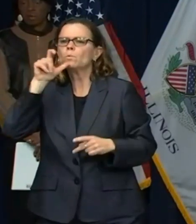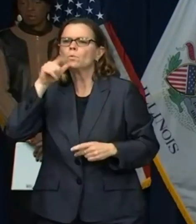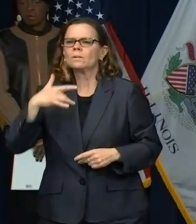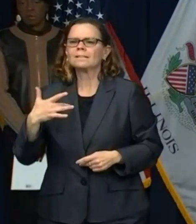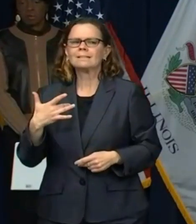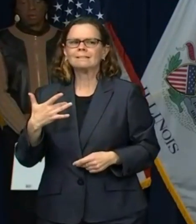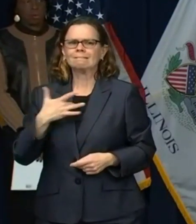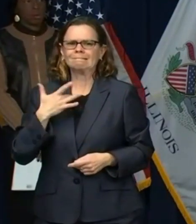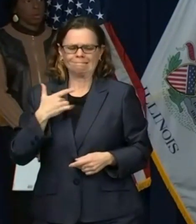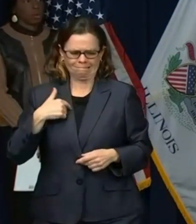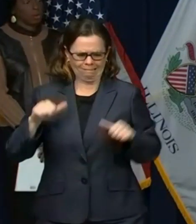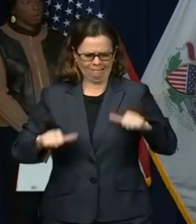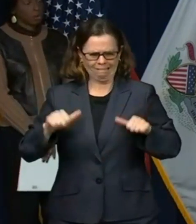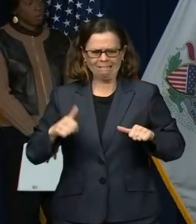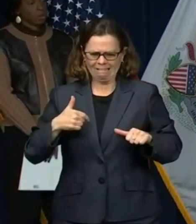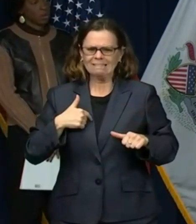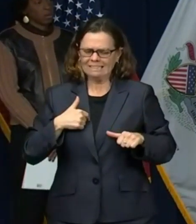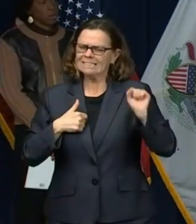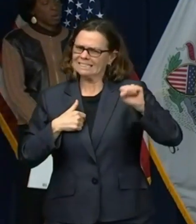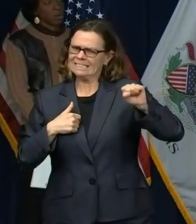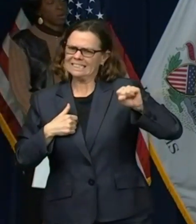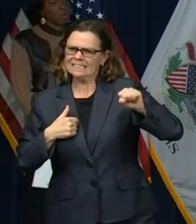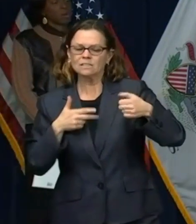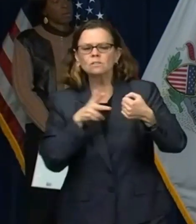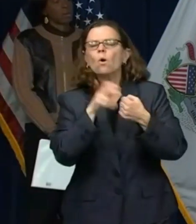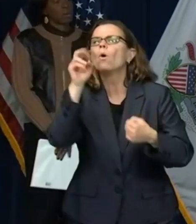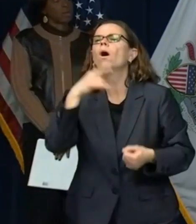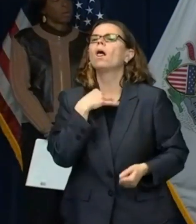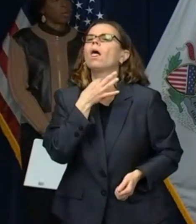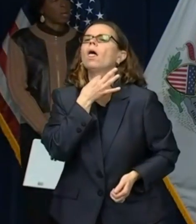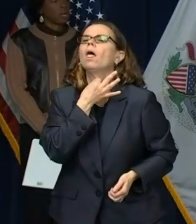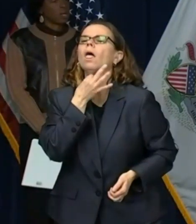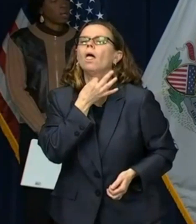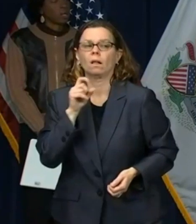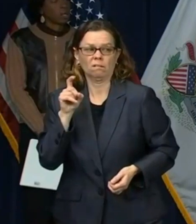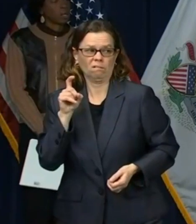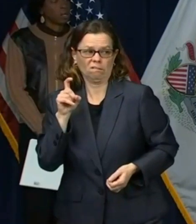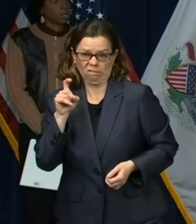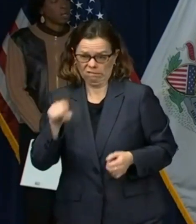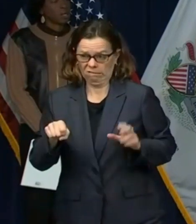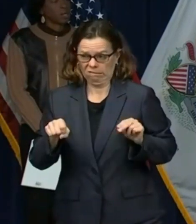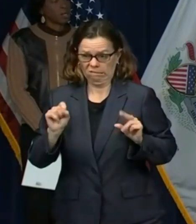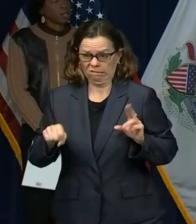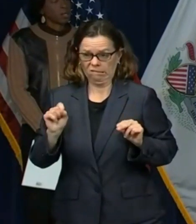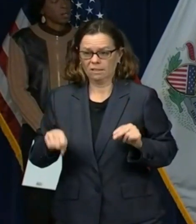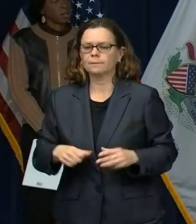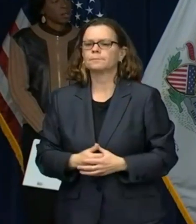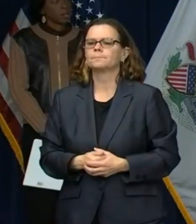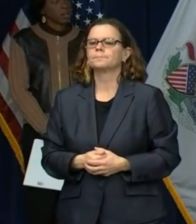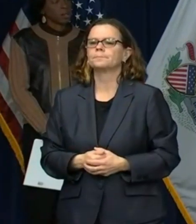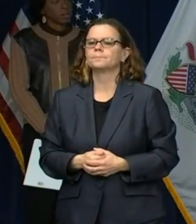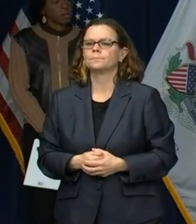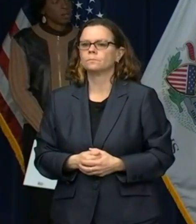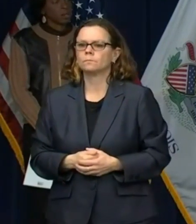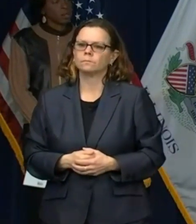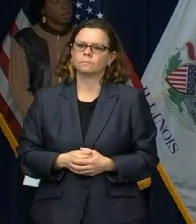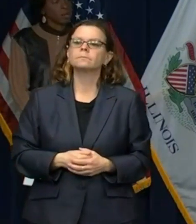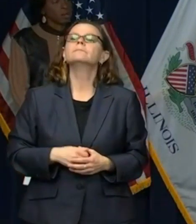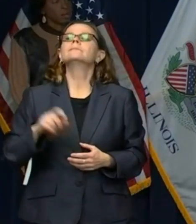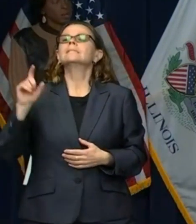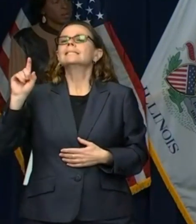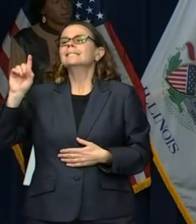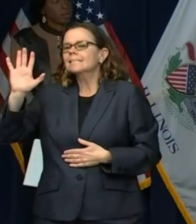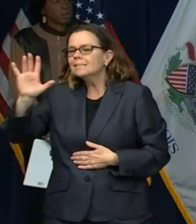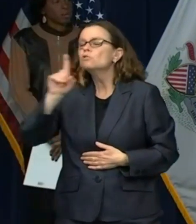people who have a COVID-19 symptom. Uh, and that's a much looser standard, just to be clear than, uh,